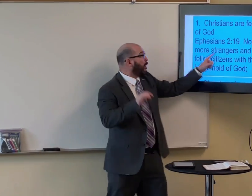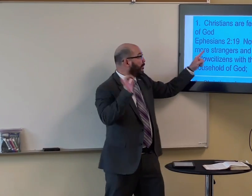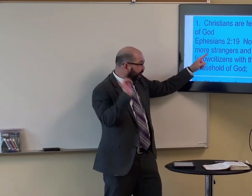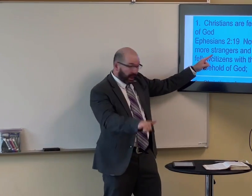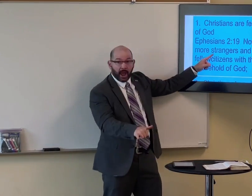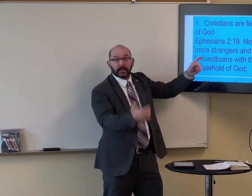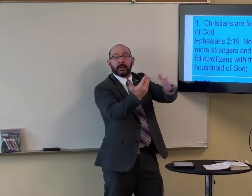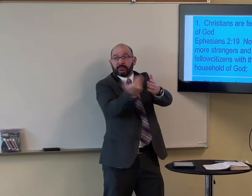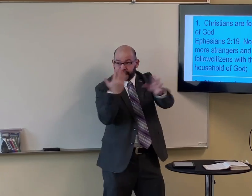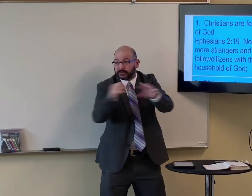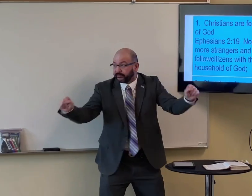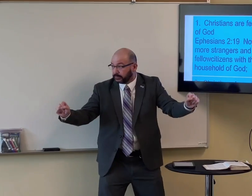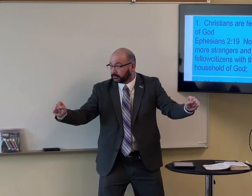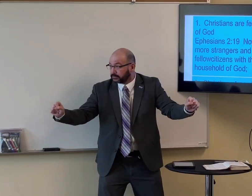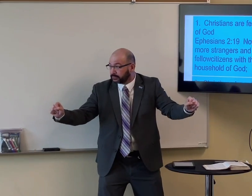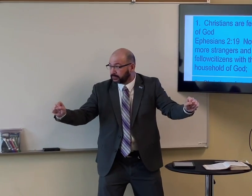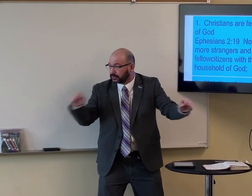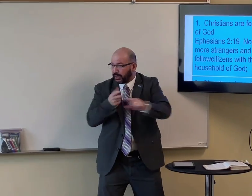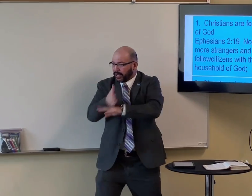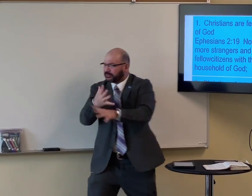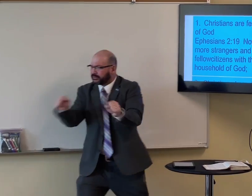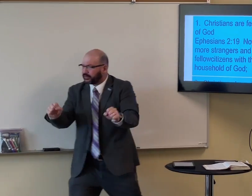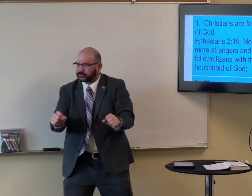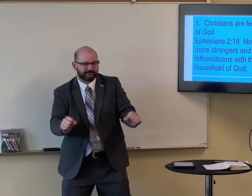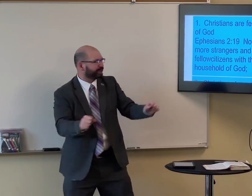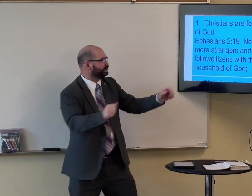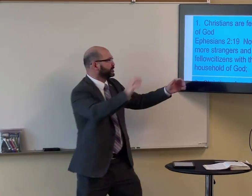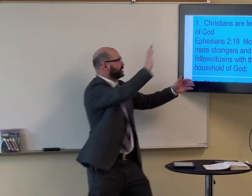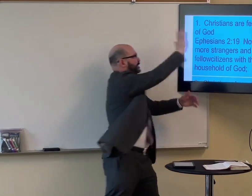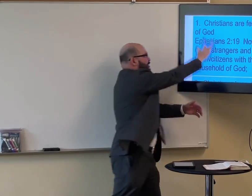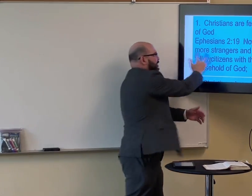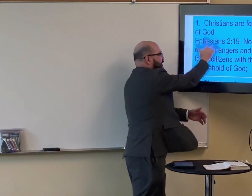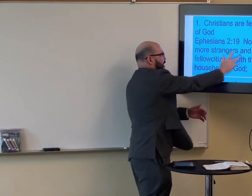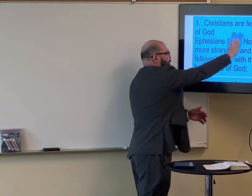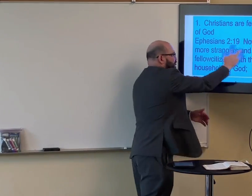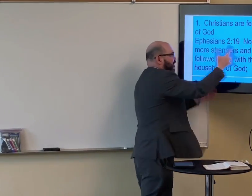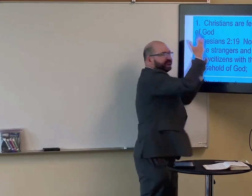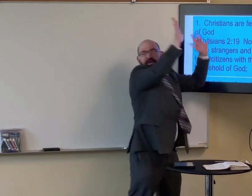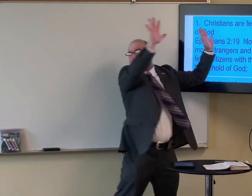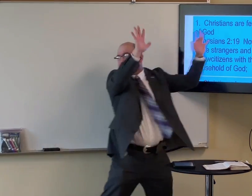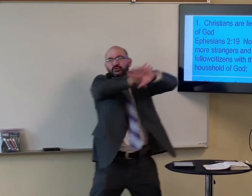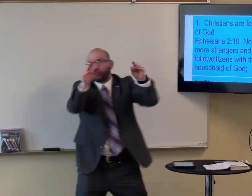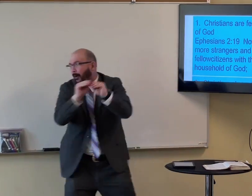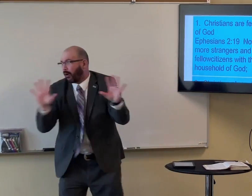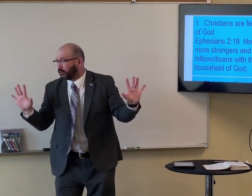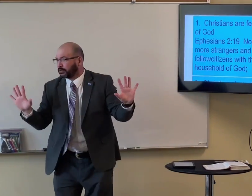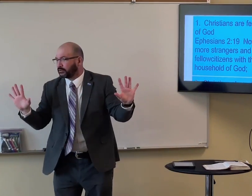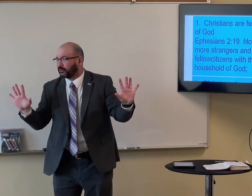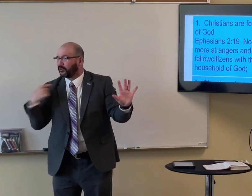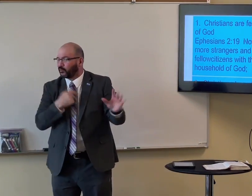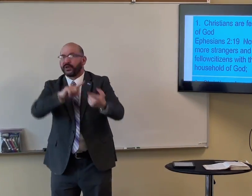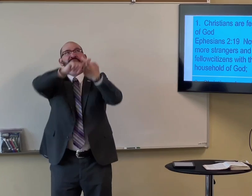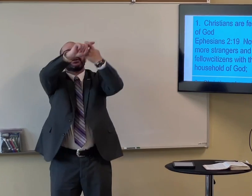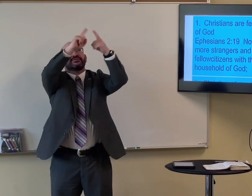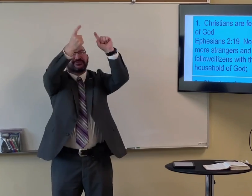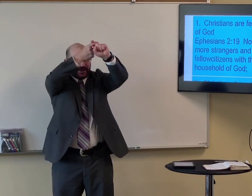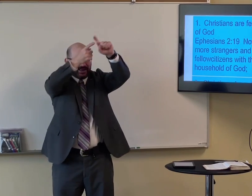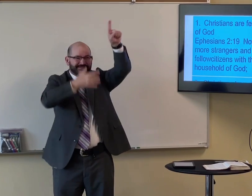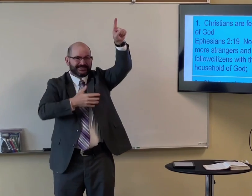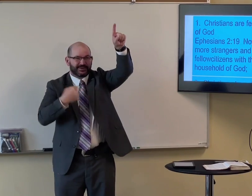We were strangers in heaven before we were saved. But after, after salvation, we're not strangers there anymore. We're not foreigners there.